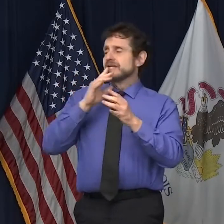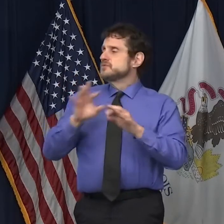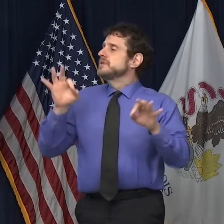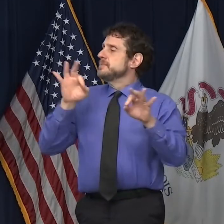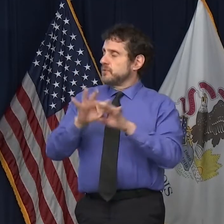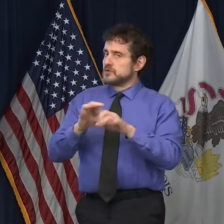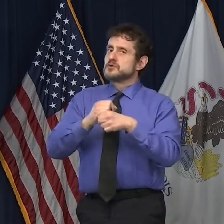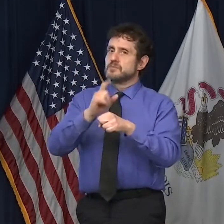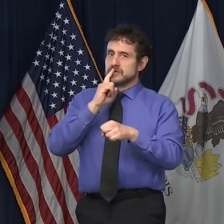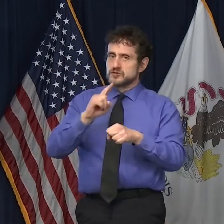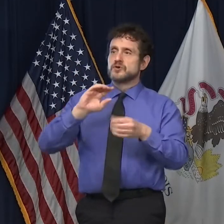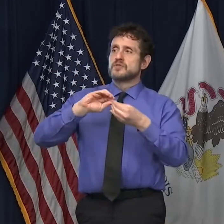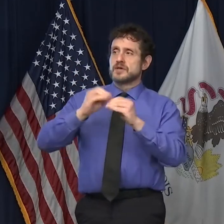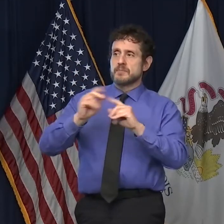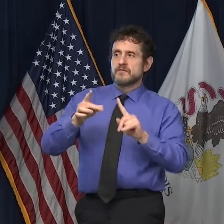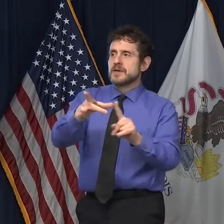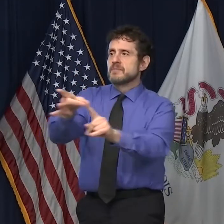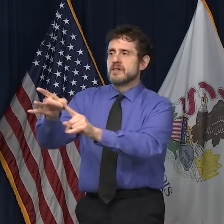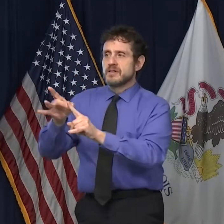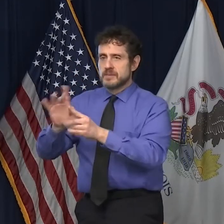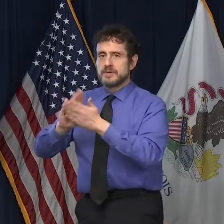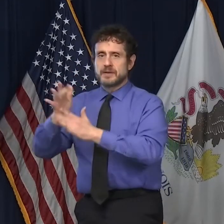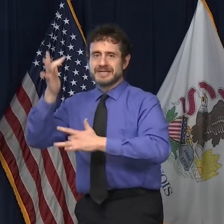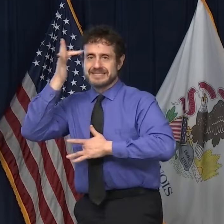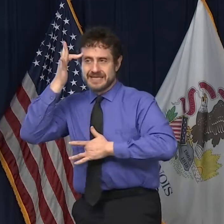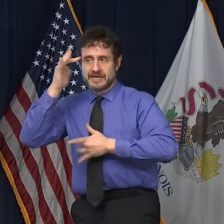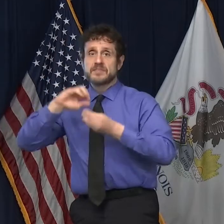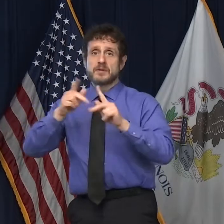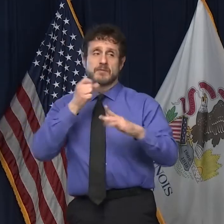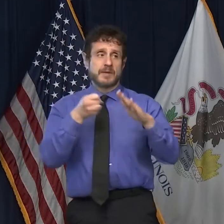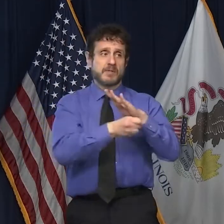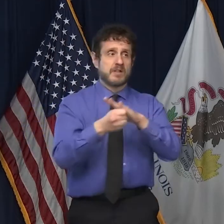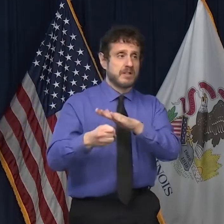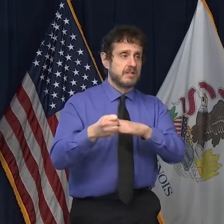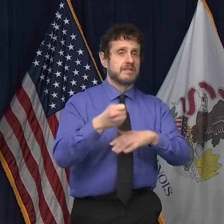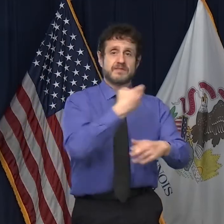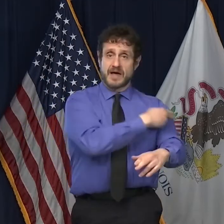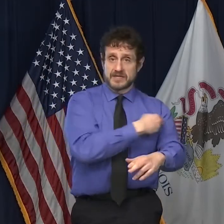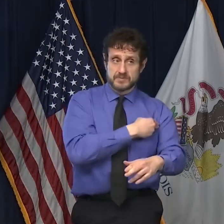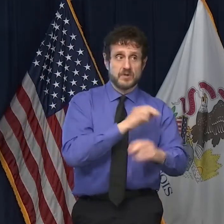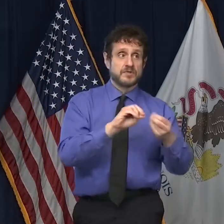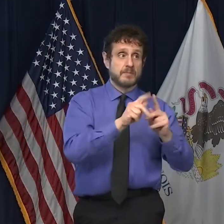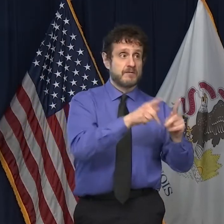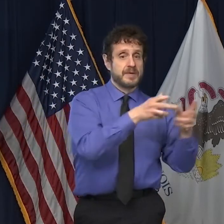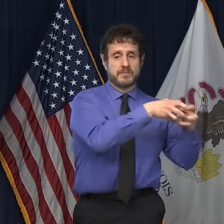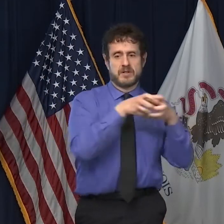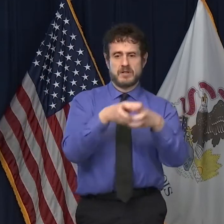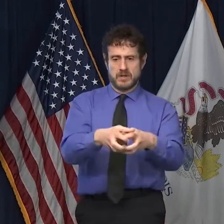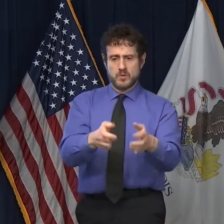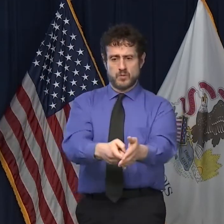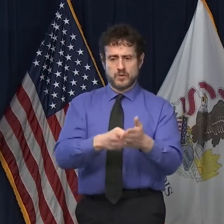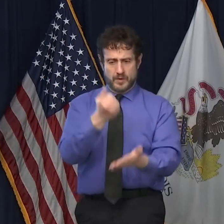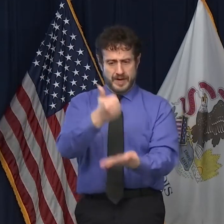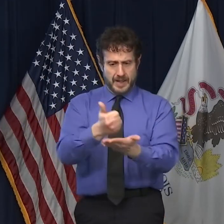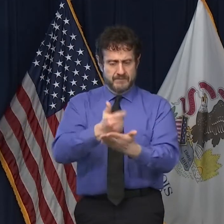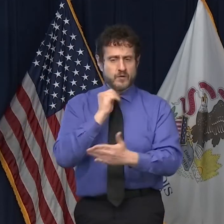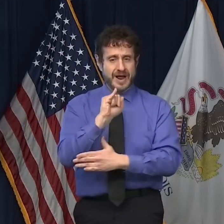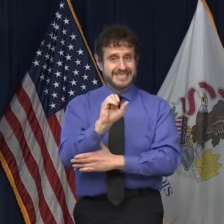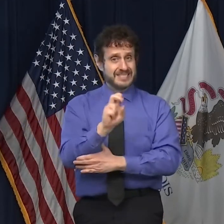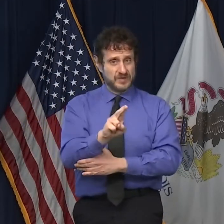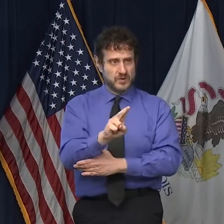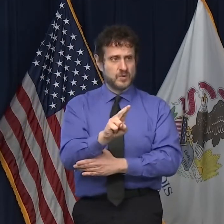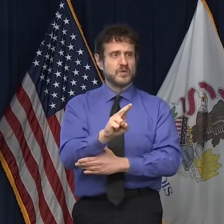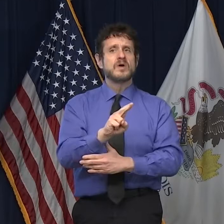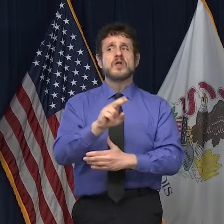trajectory of cases and hospitalizations and ICUs and to make sure that we get to the right